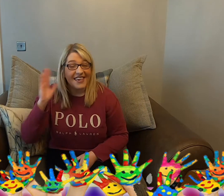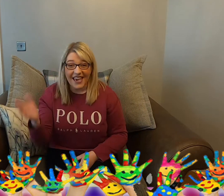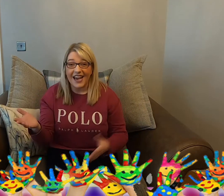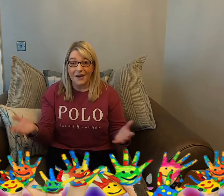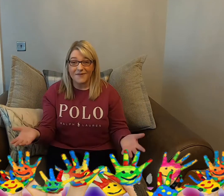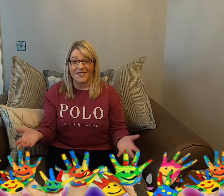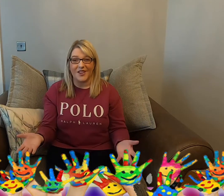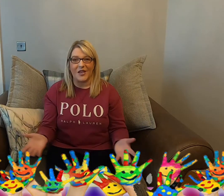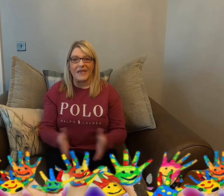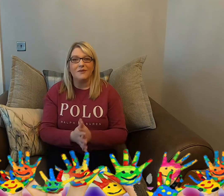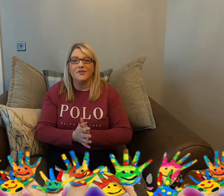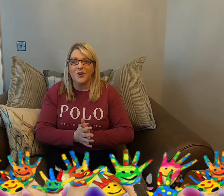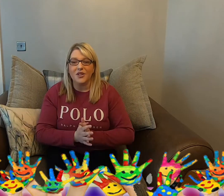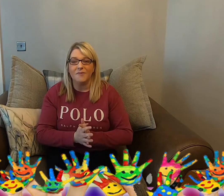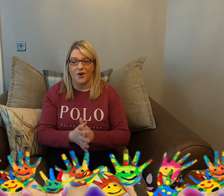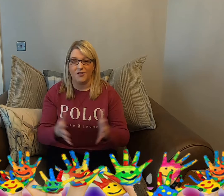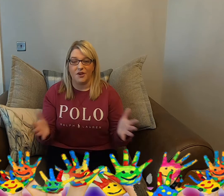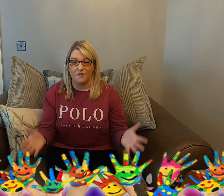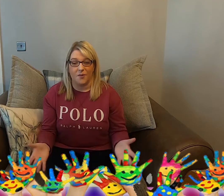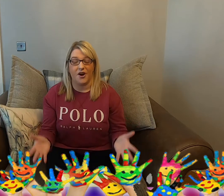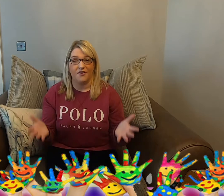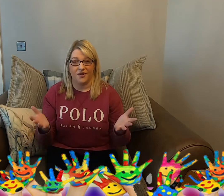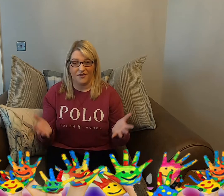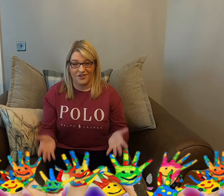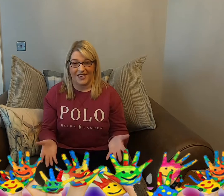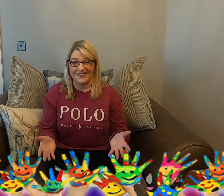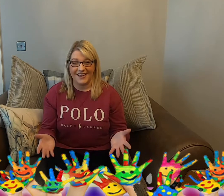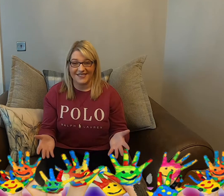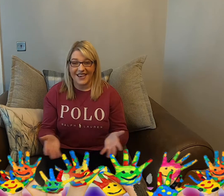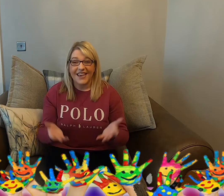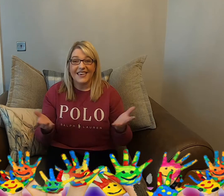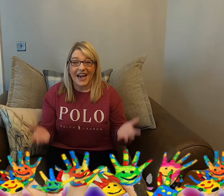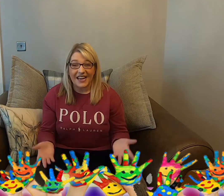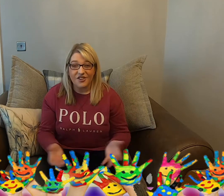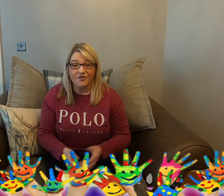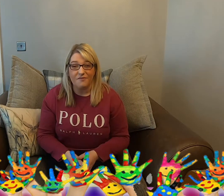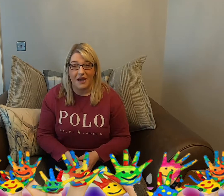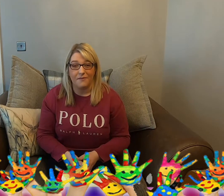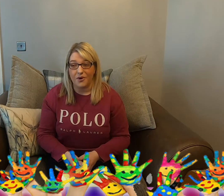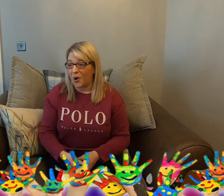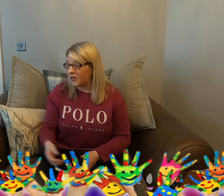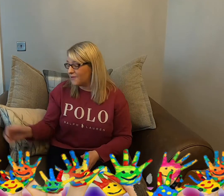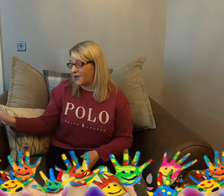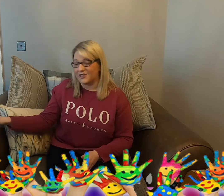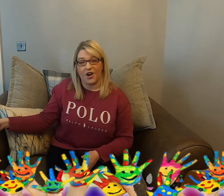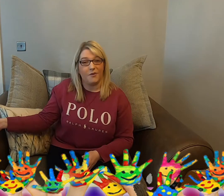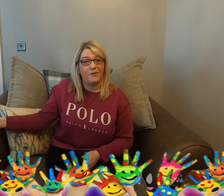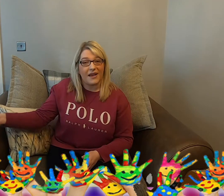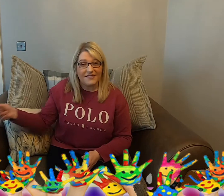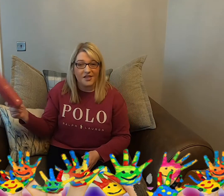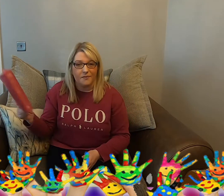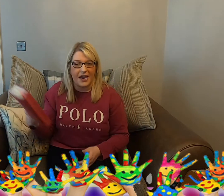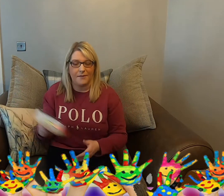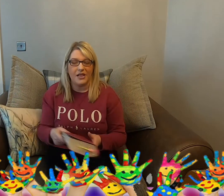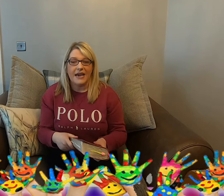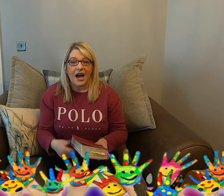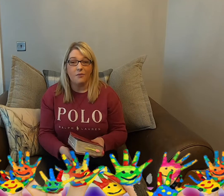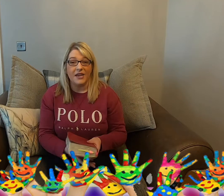Yeah, absolutely. It was all about the birth of Jesus. Can you remember all about how we went to the Bible? And we